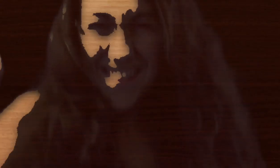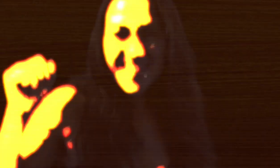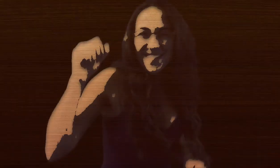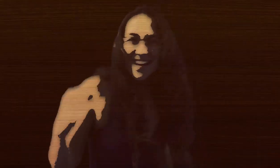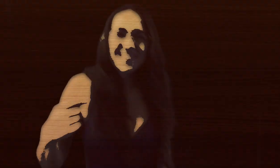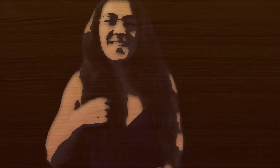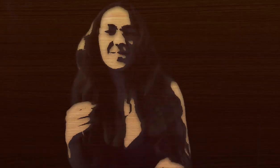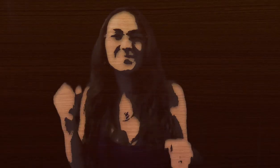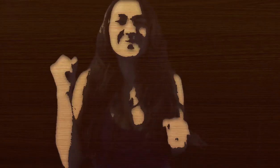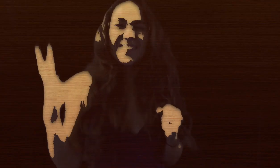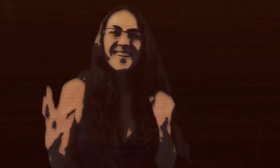I'm going and